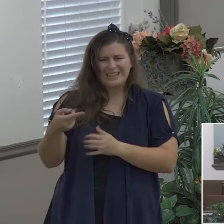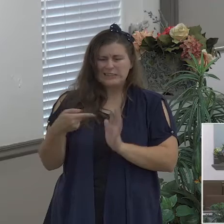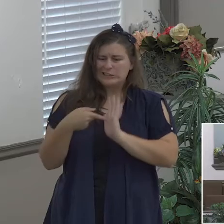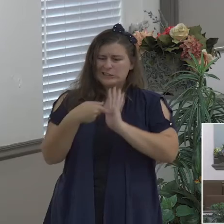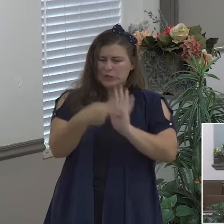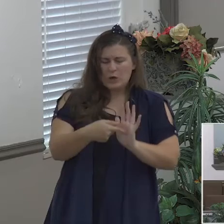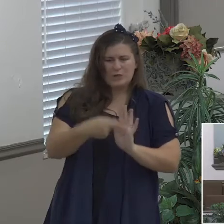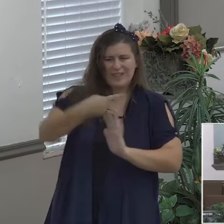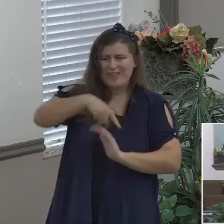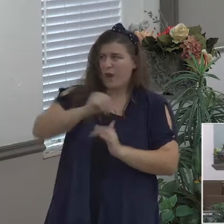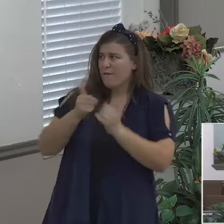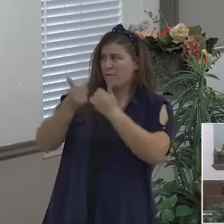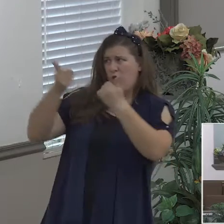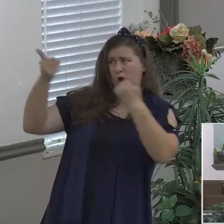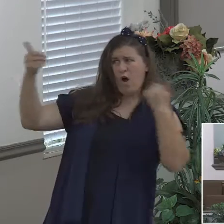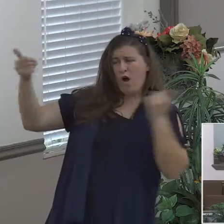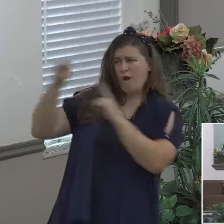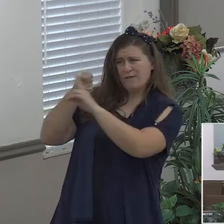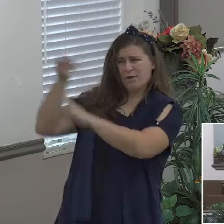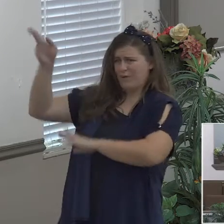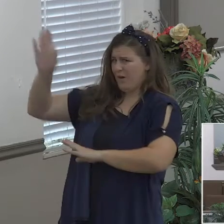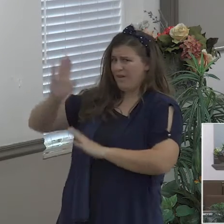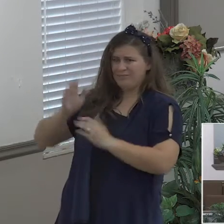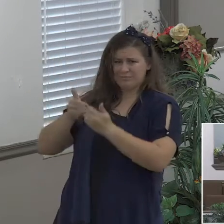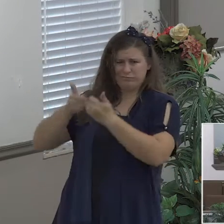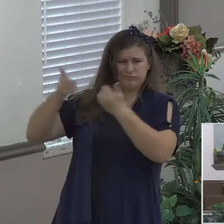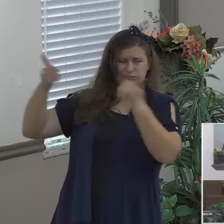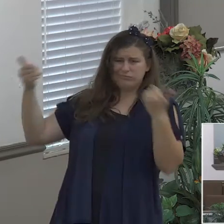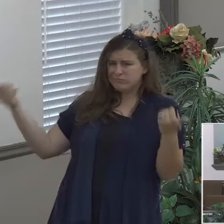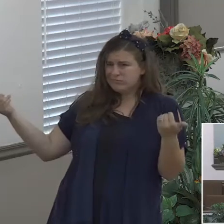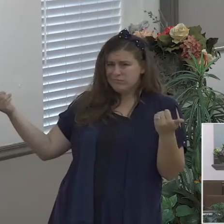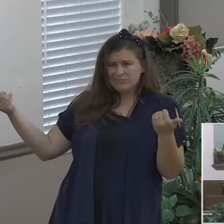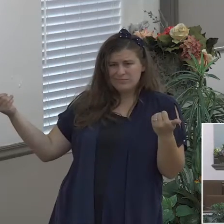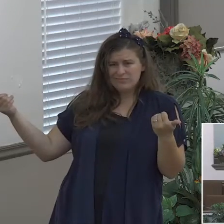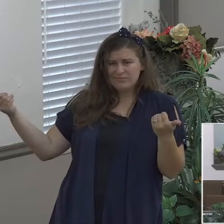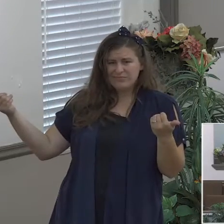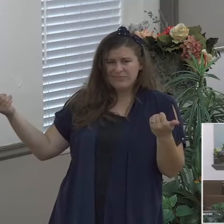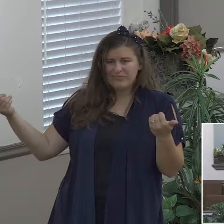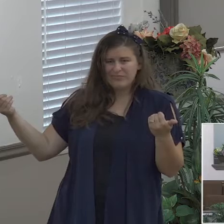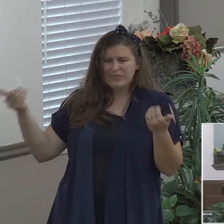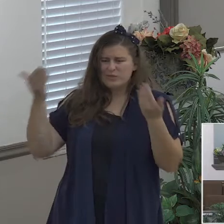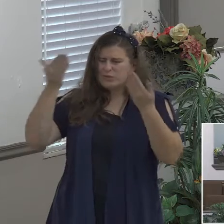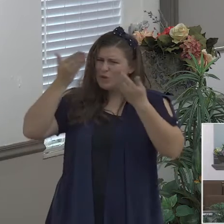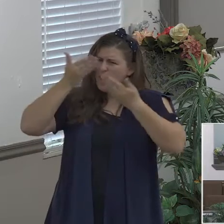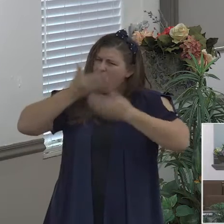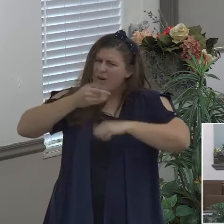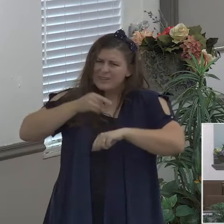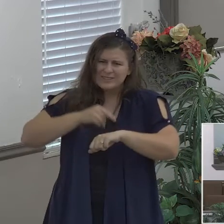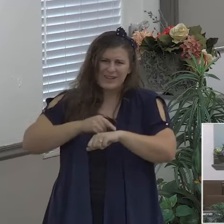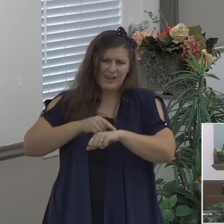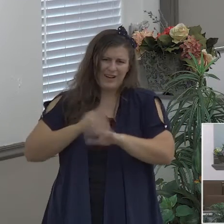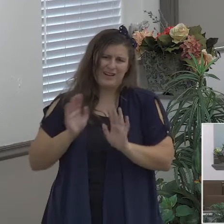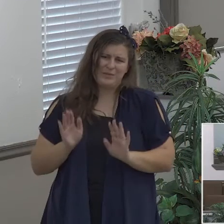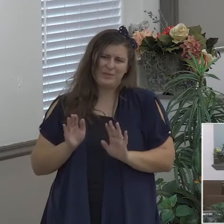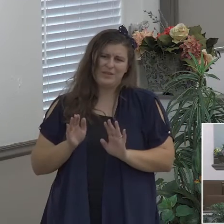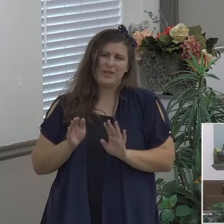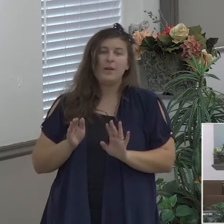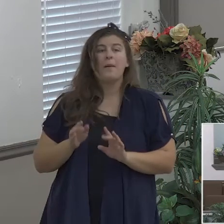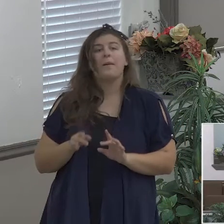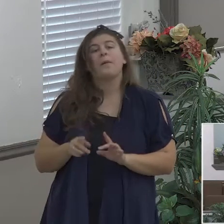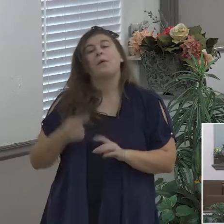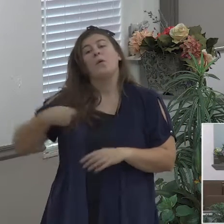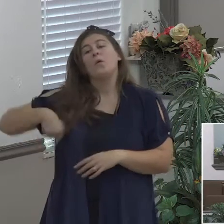and you know we don't need these kinds or we don't really depend